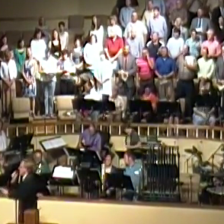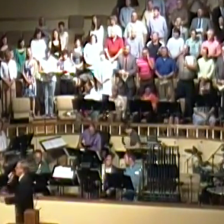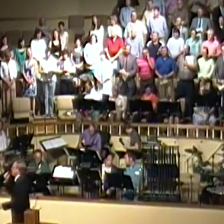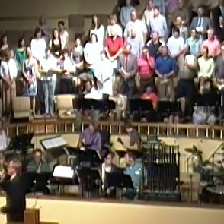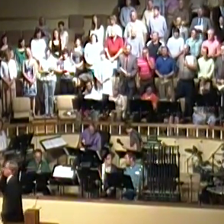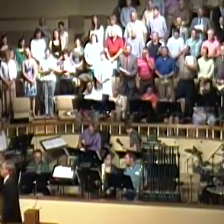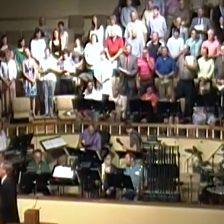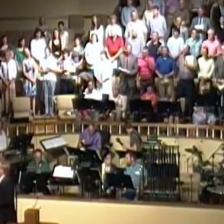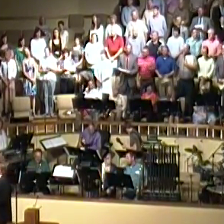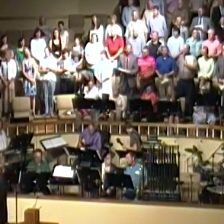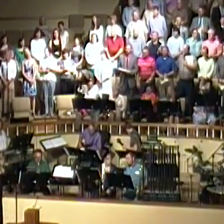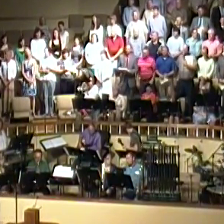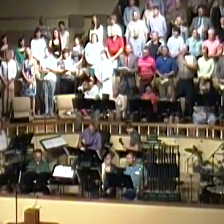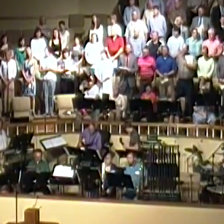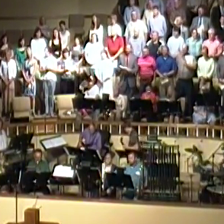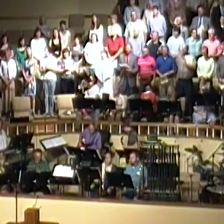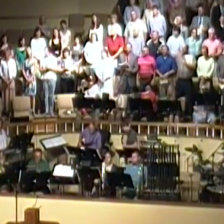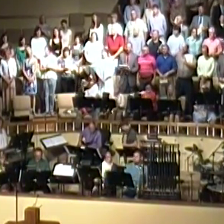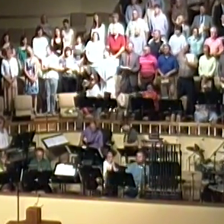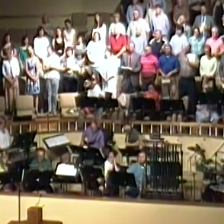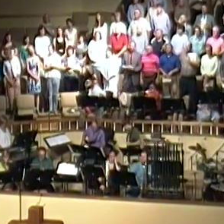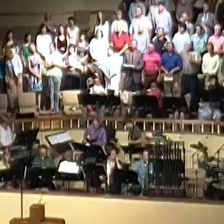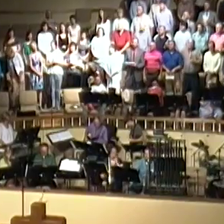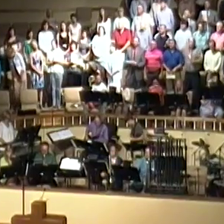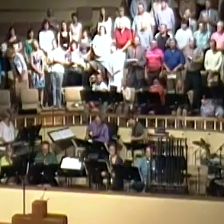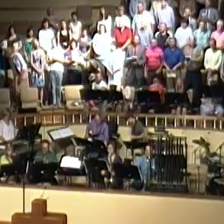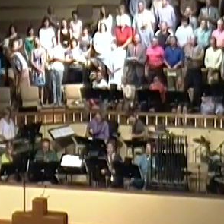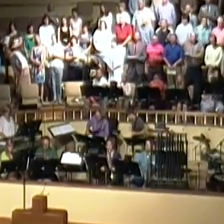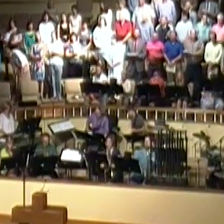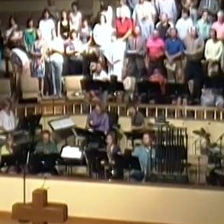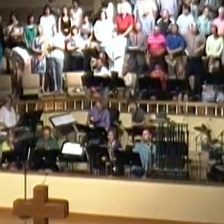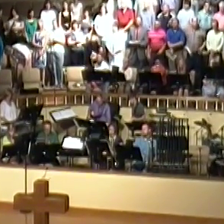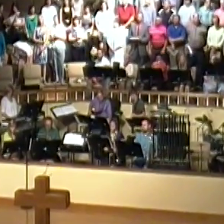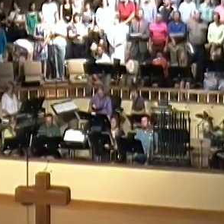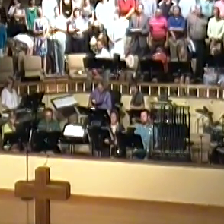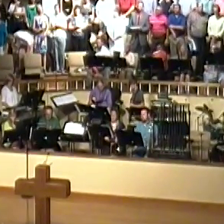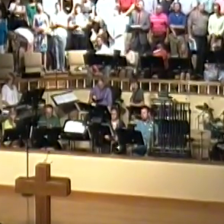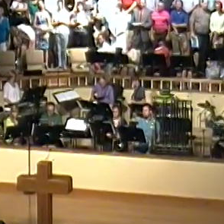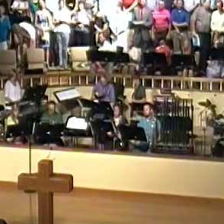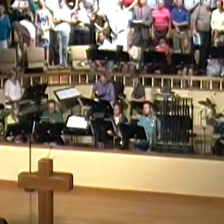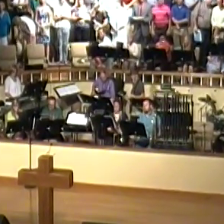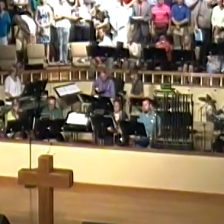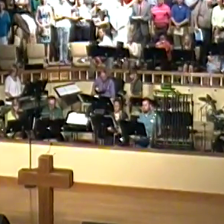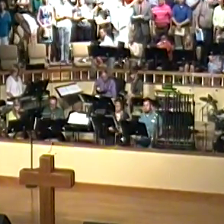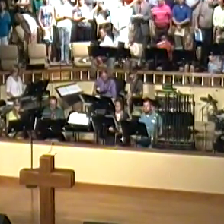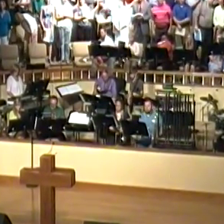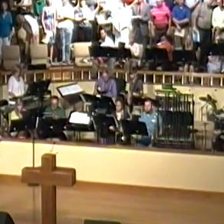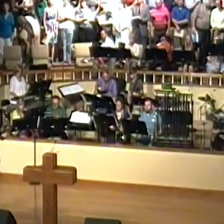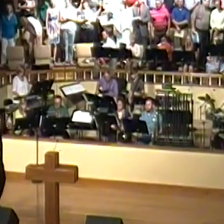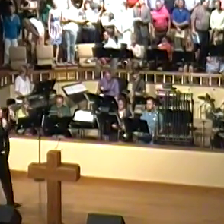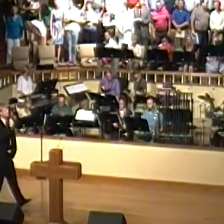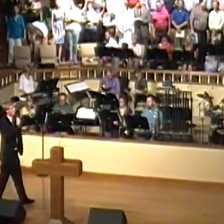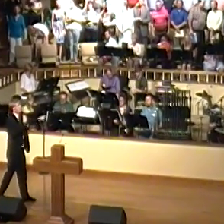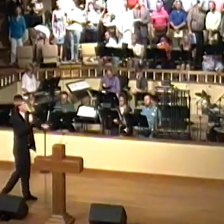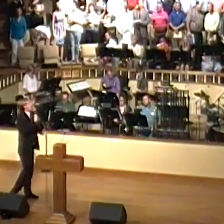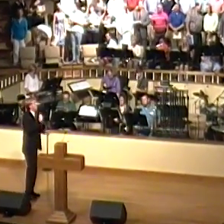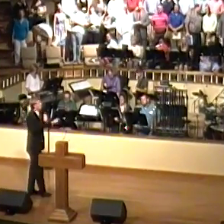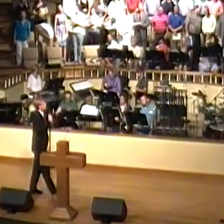Jesus. That's it. Oh, the love